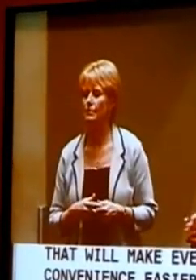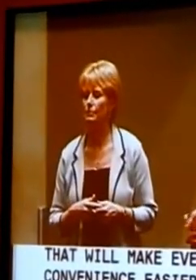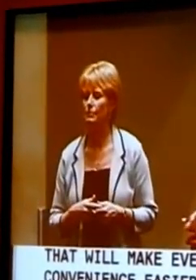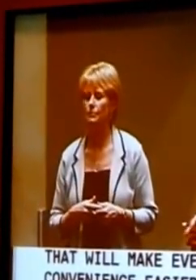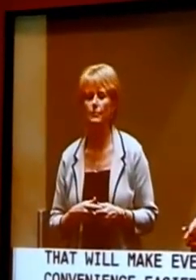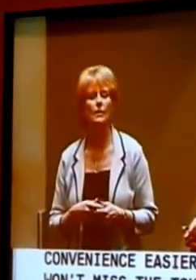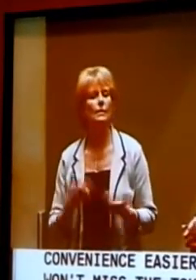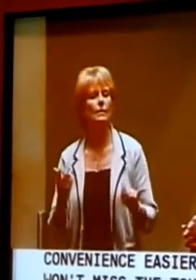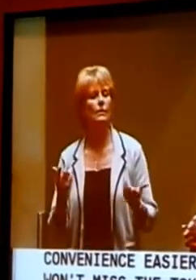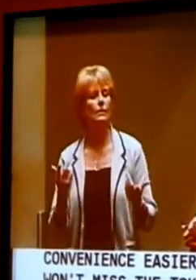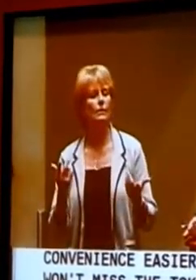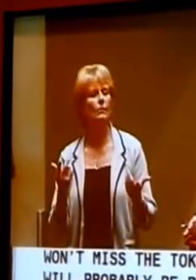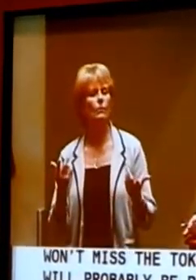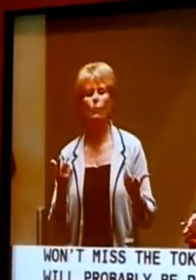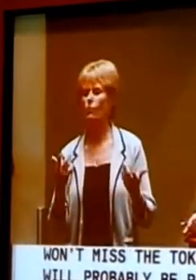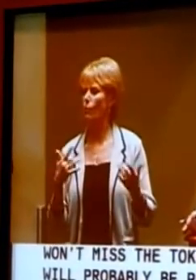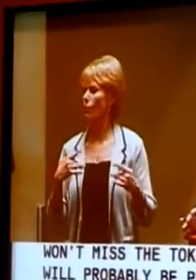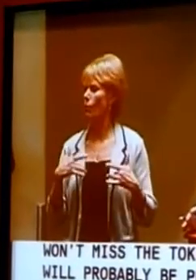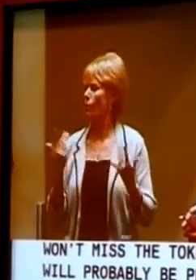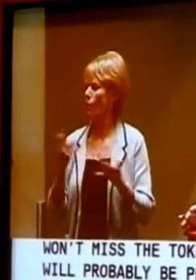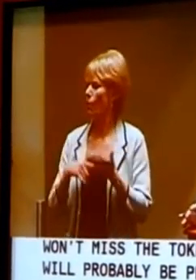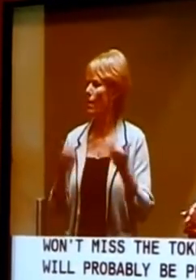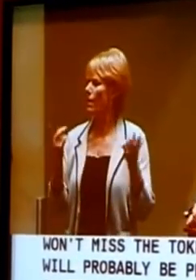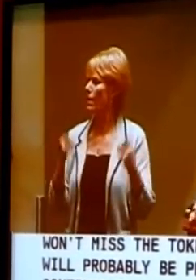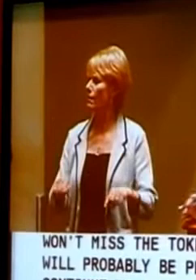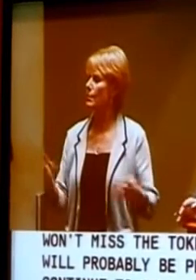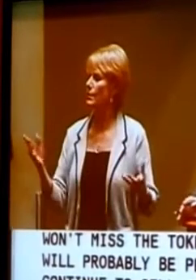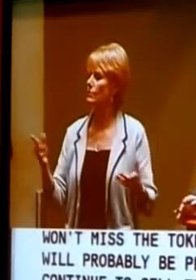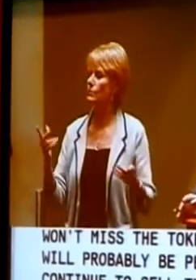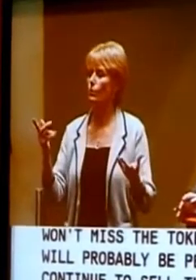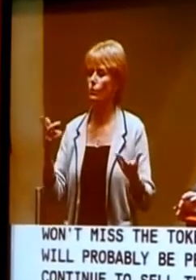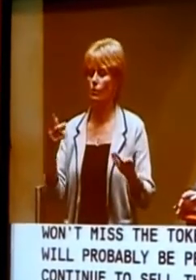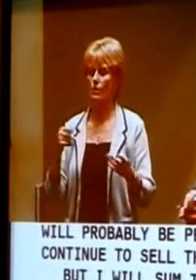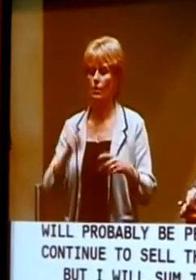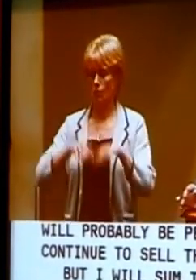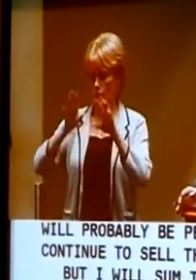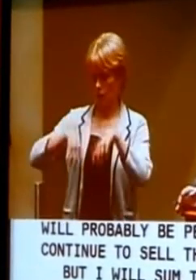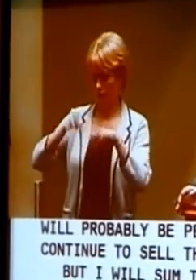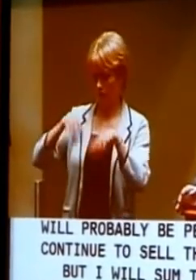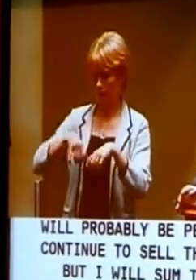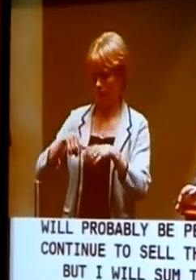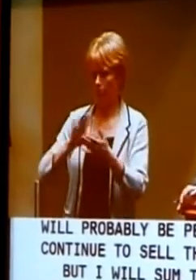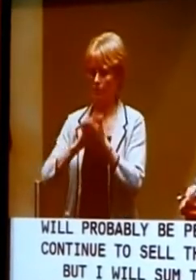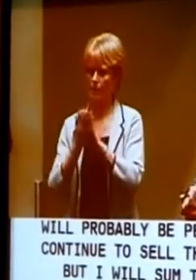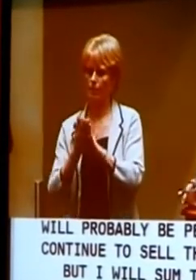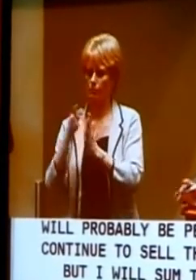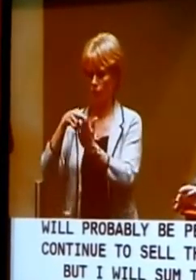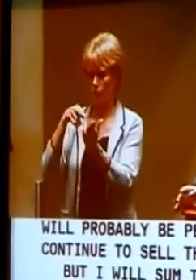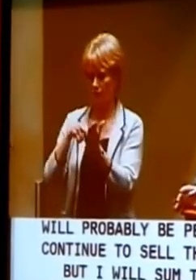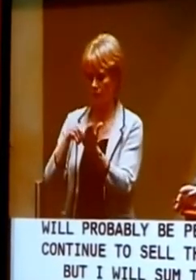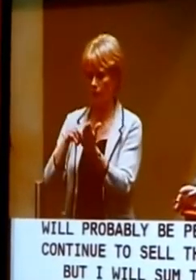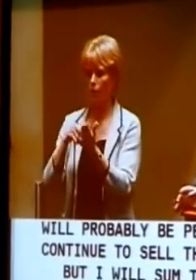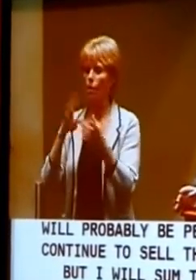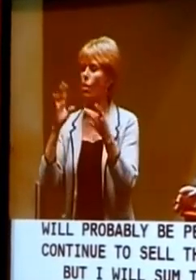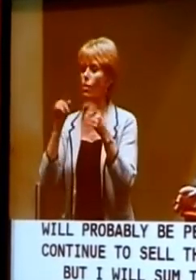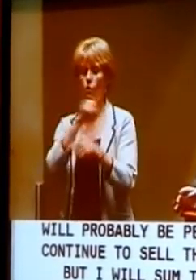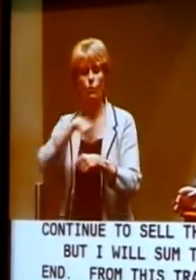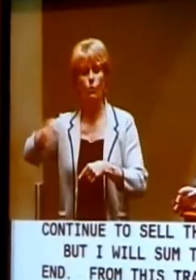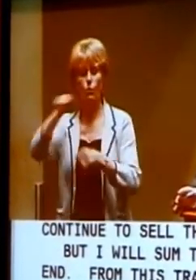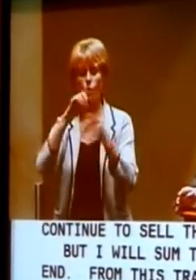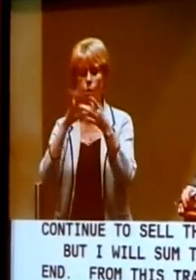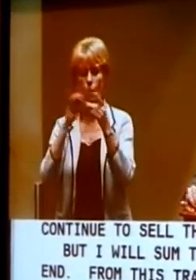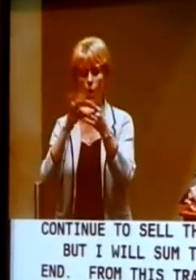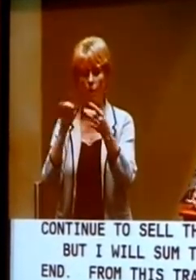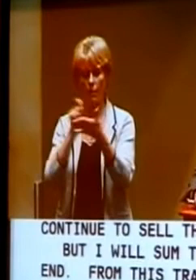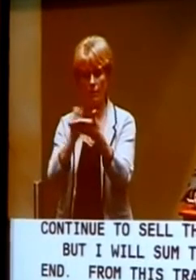what happens with these, I'll sum this up at the end as well, is that from this transcript, we will create a record and all the comment cards that you have handed to